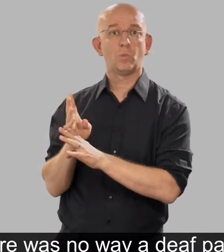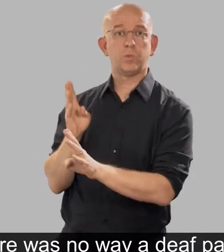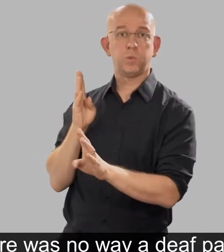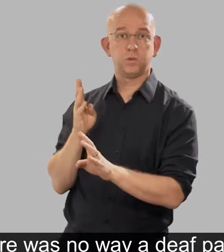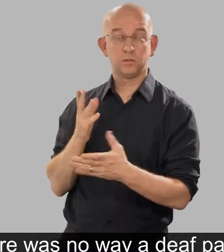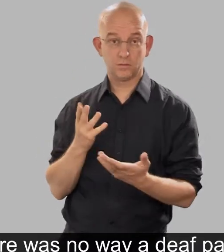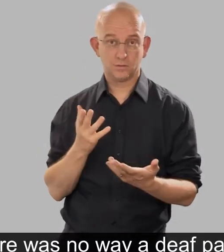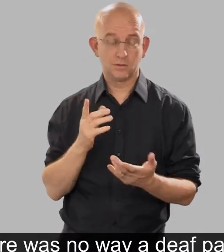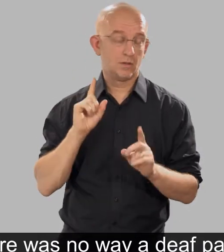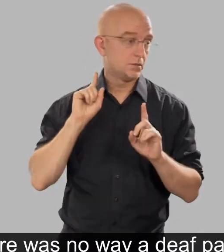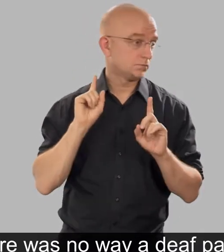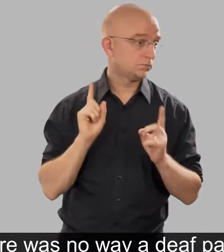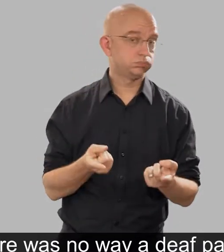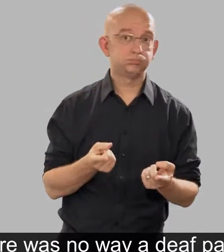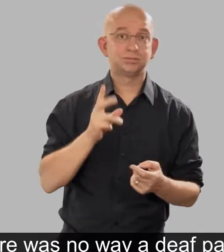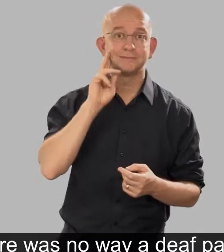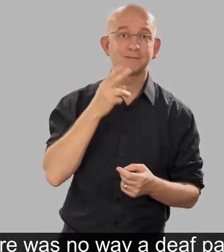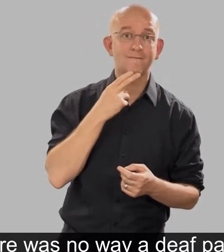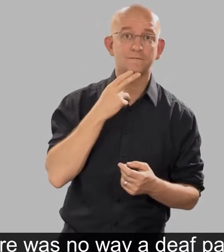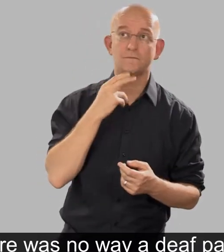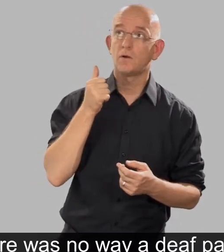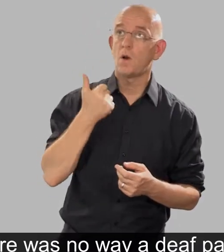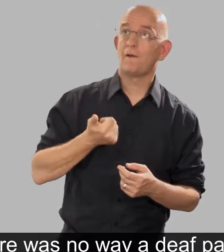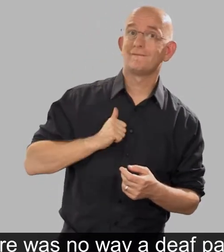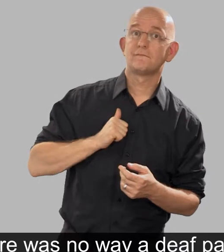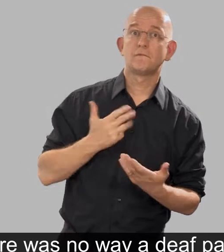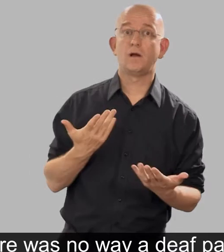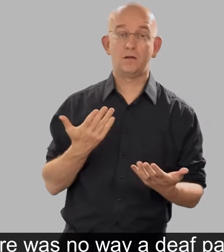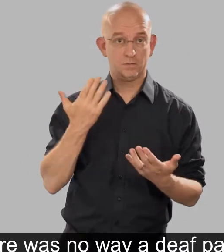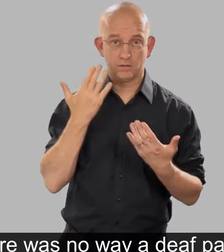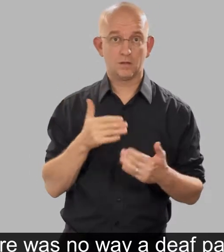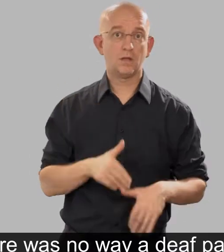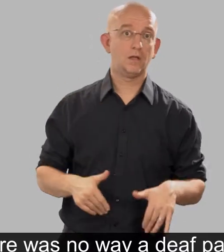There was no way a deaf patient would know when it was their turn.